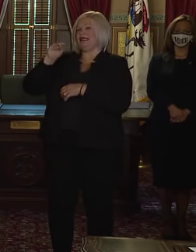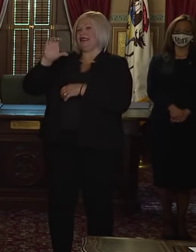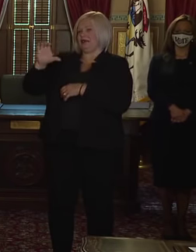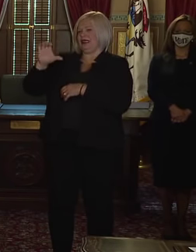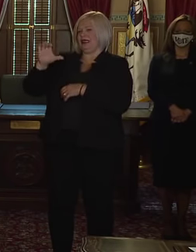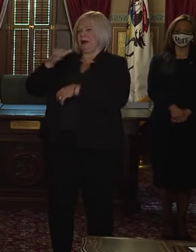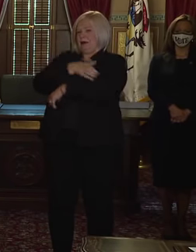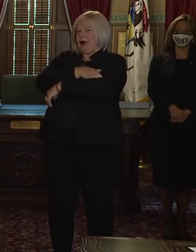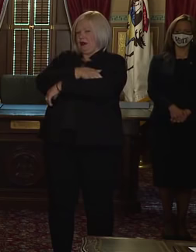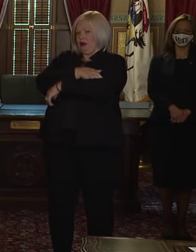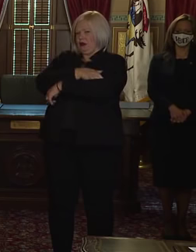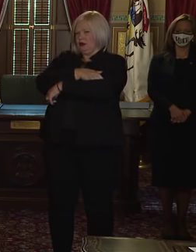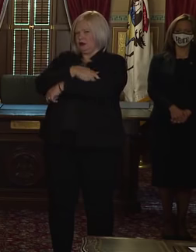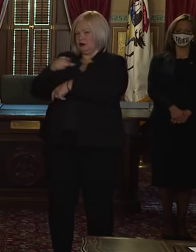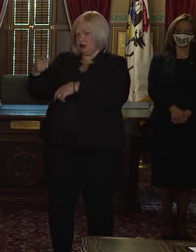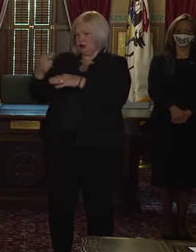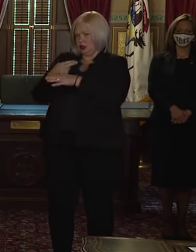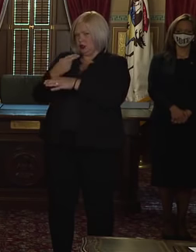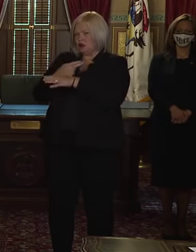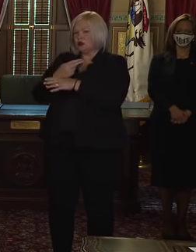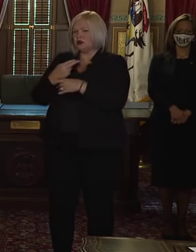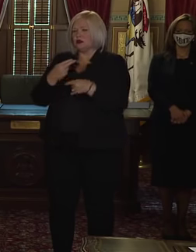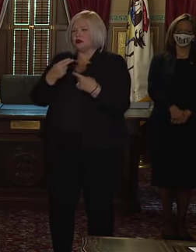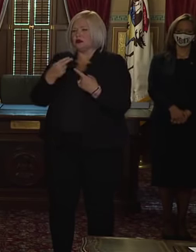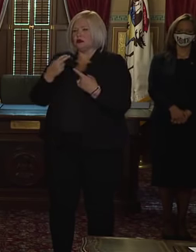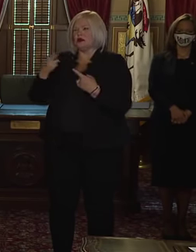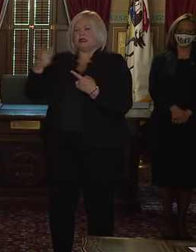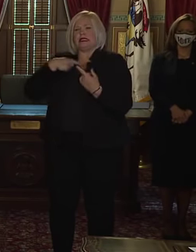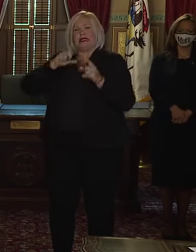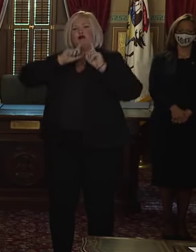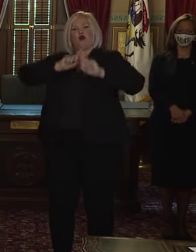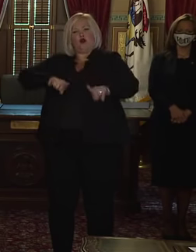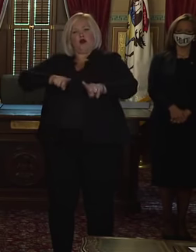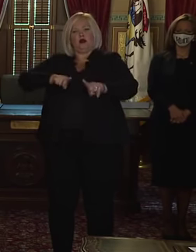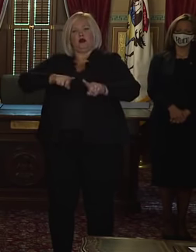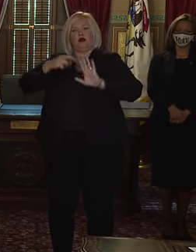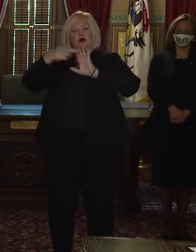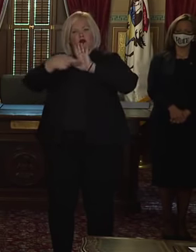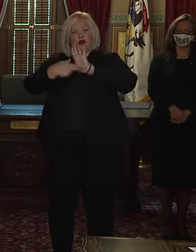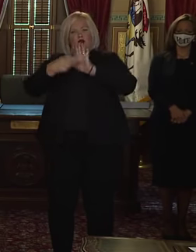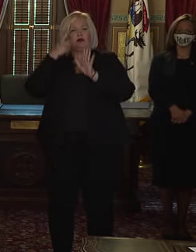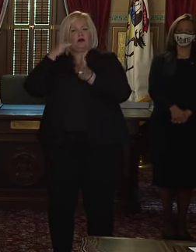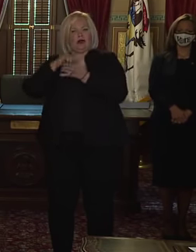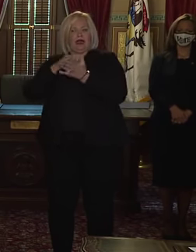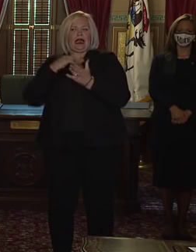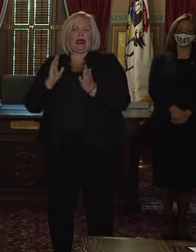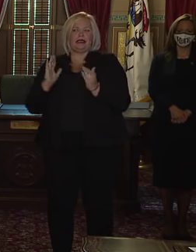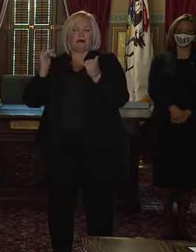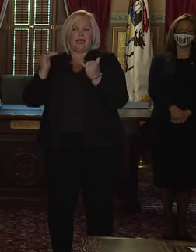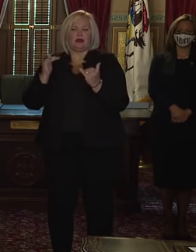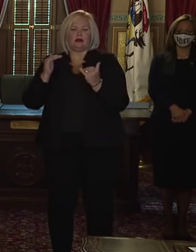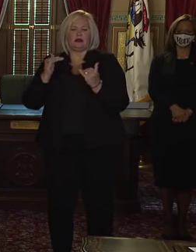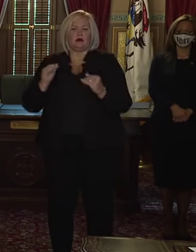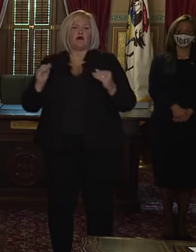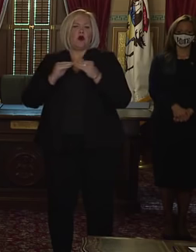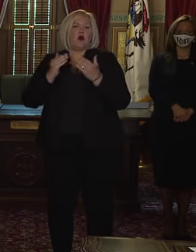is using, and I would anticipate more orders even yet today, perhaps, or in the coming days.